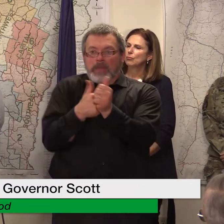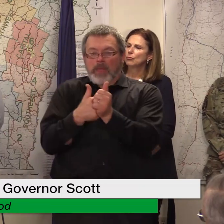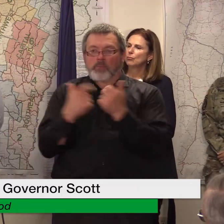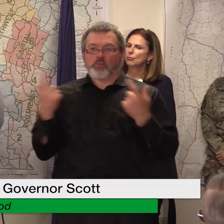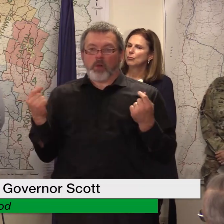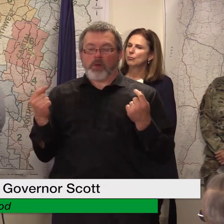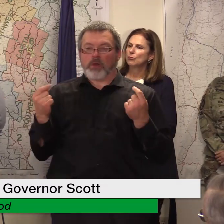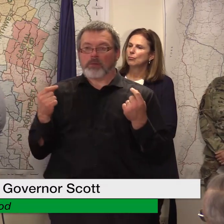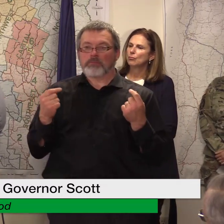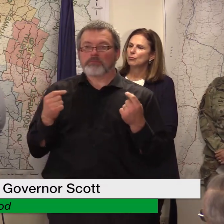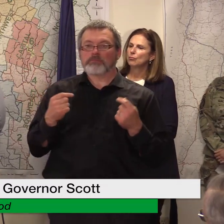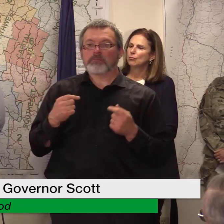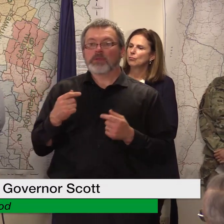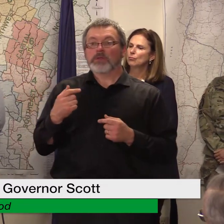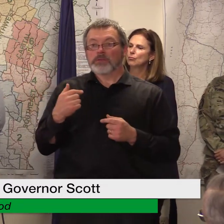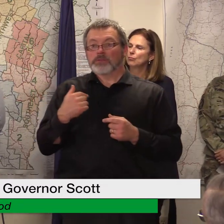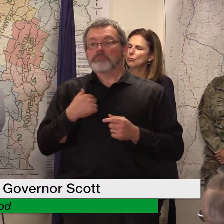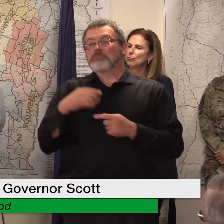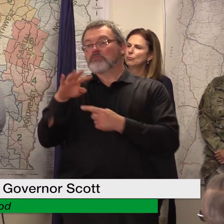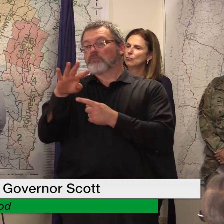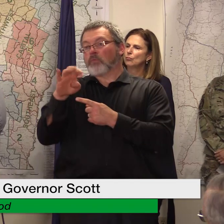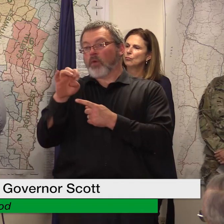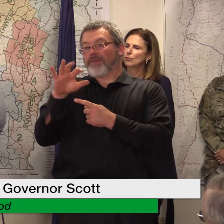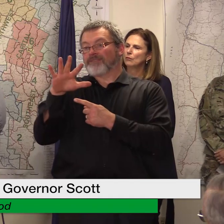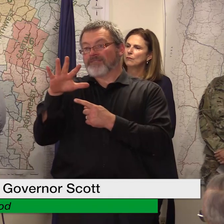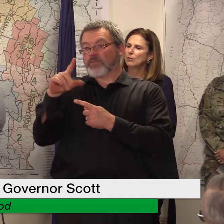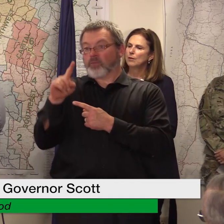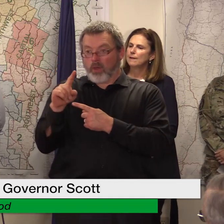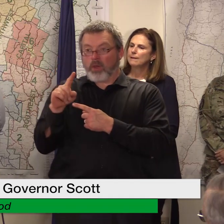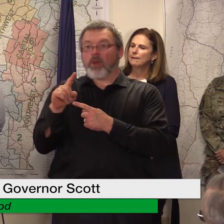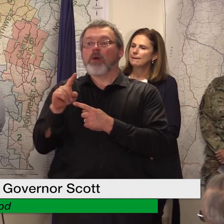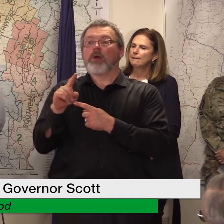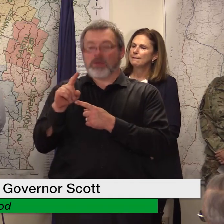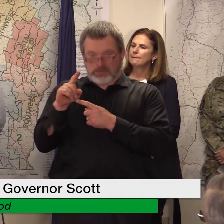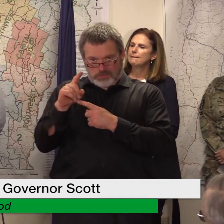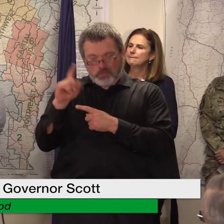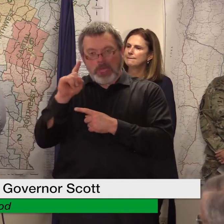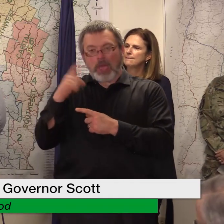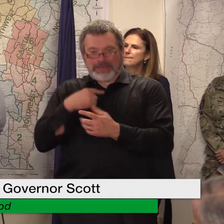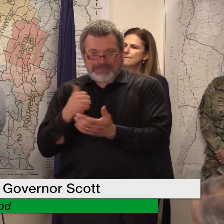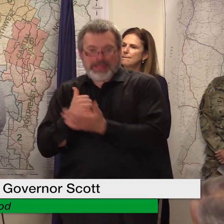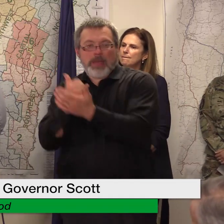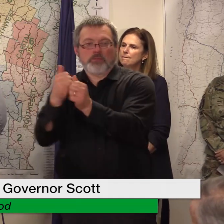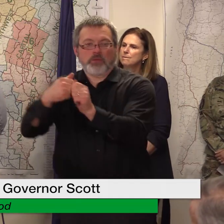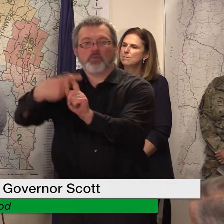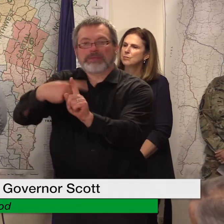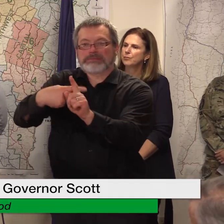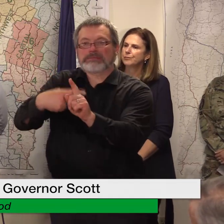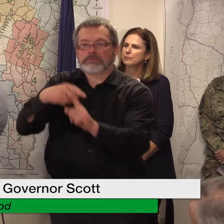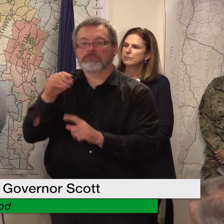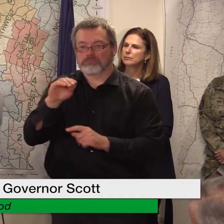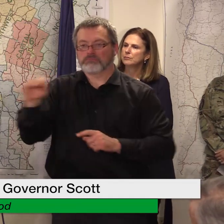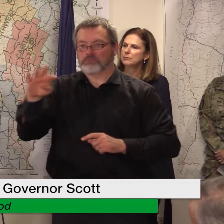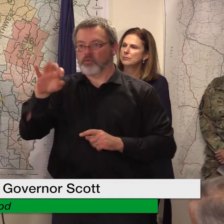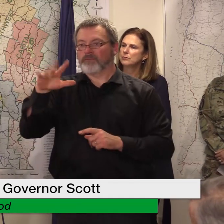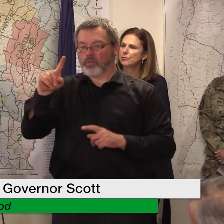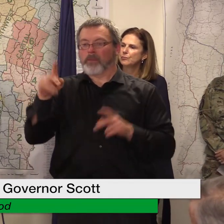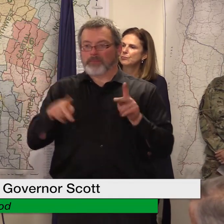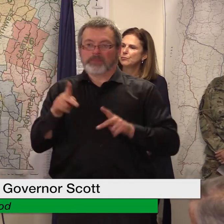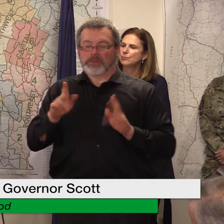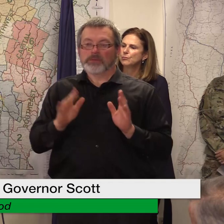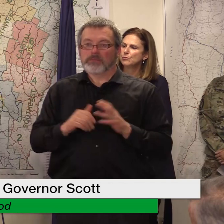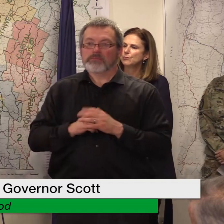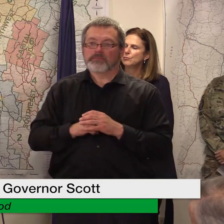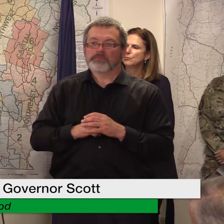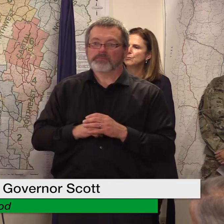i think it's 451 people who are receiving rental assistance uh due to being uh damages from